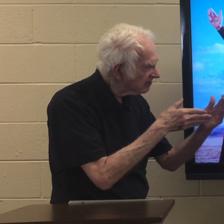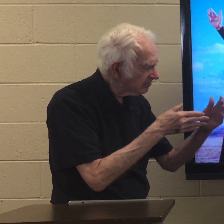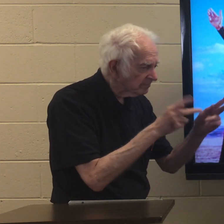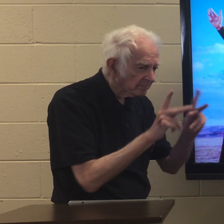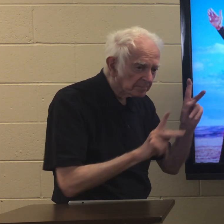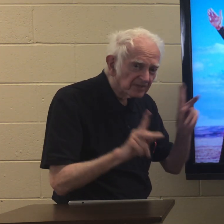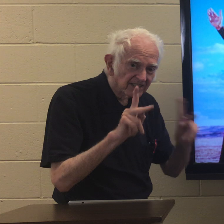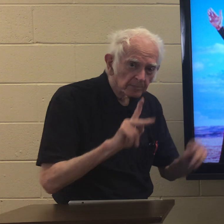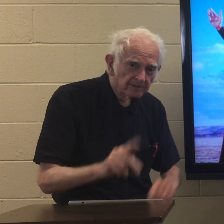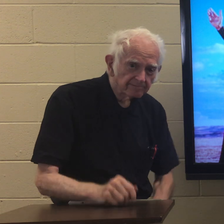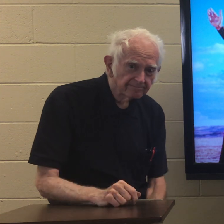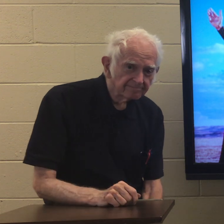people.